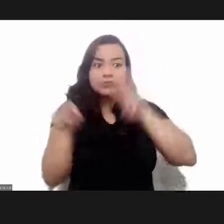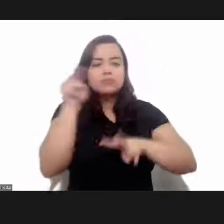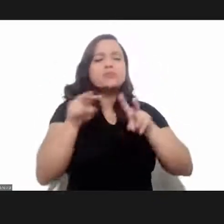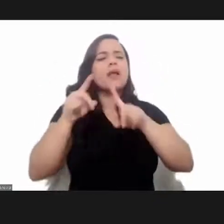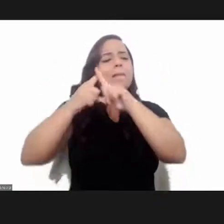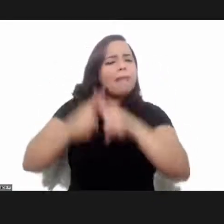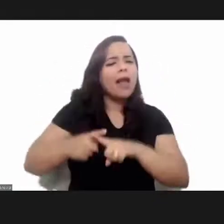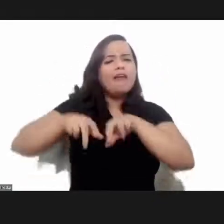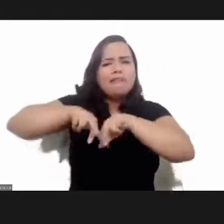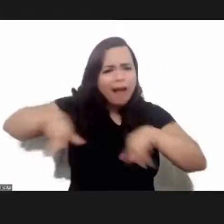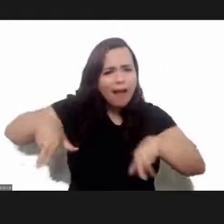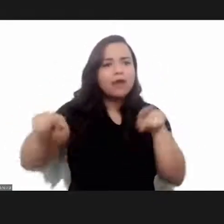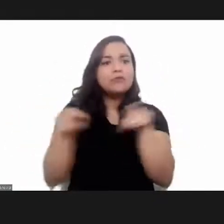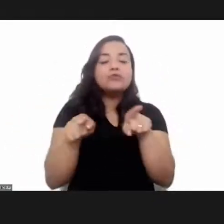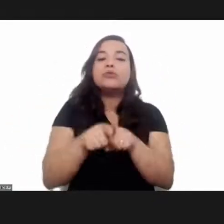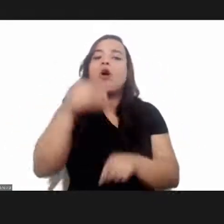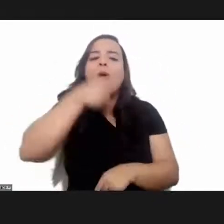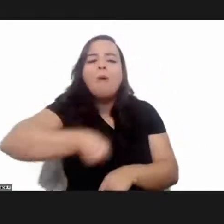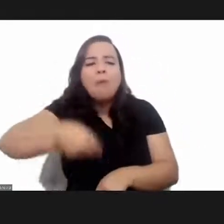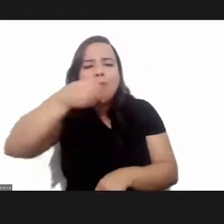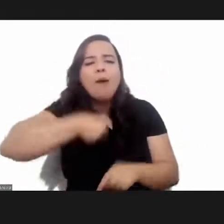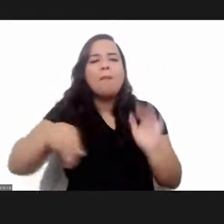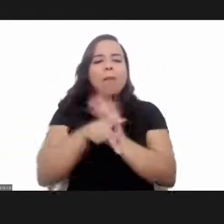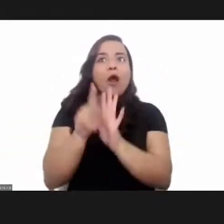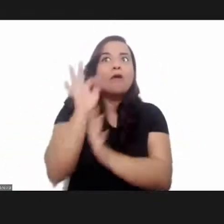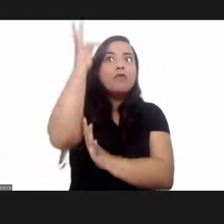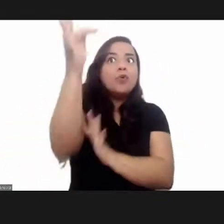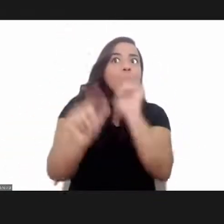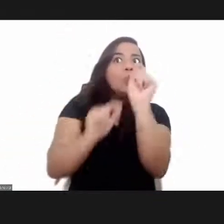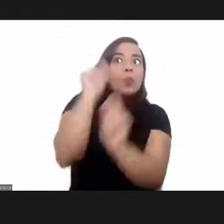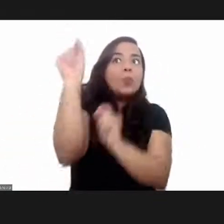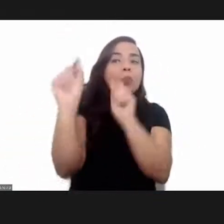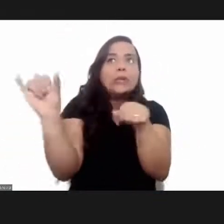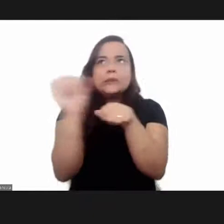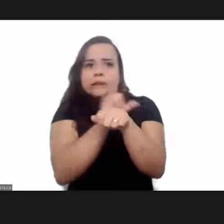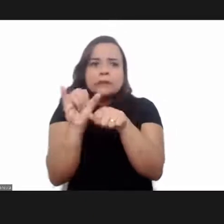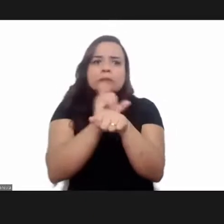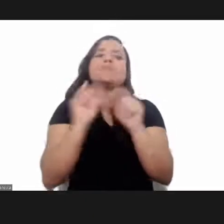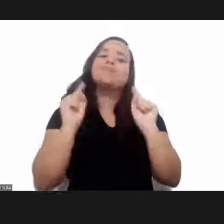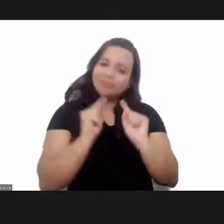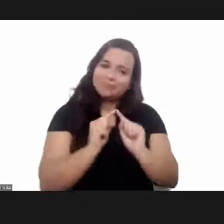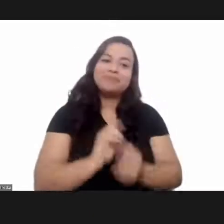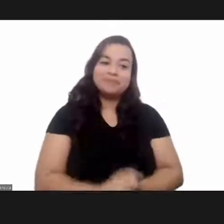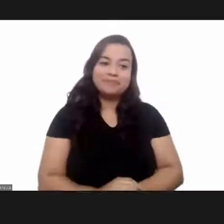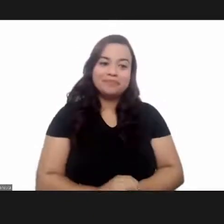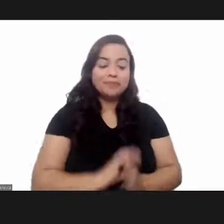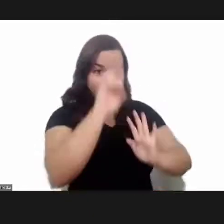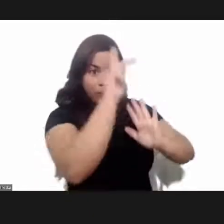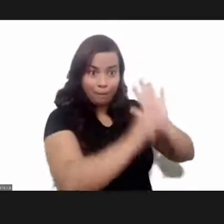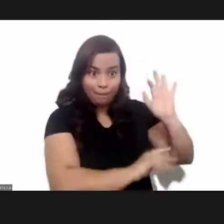view towards the challenges and opportunities for the future, in the future. In fact,